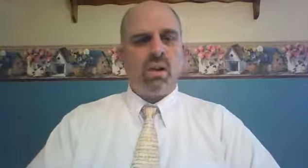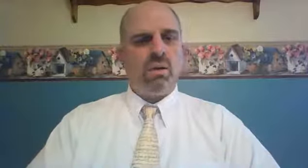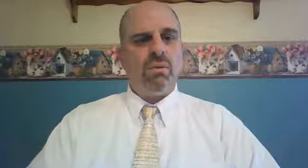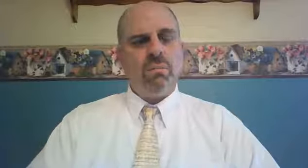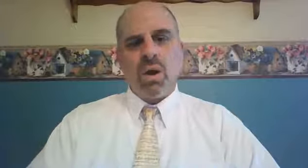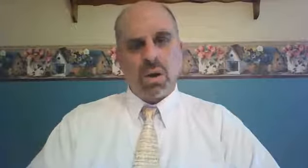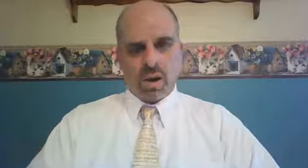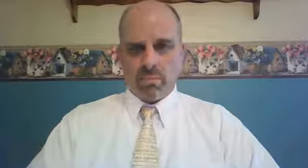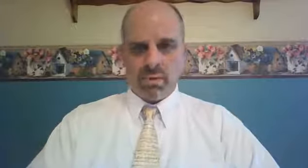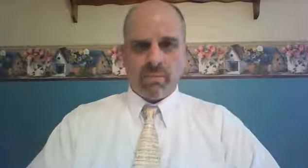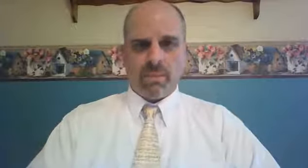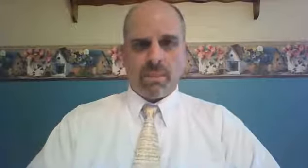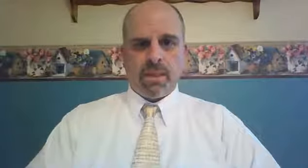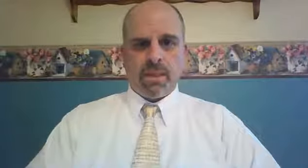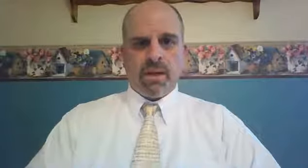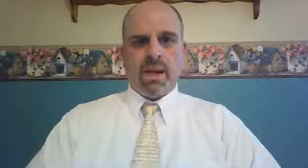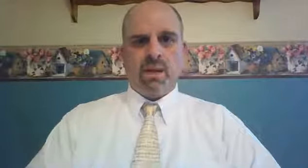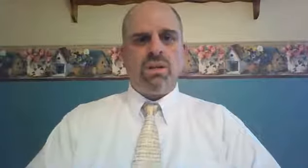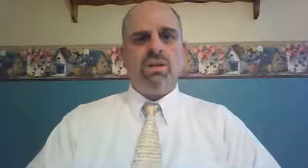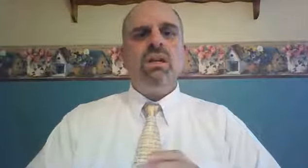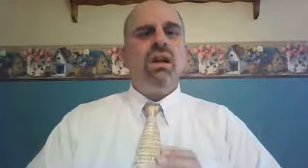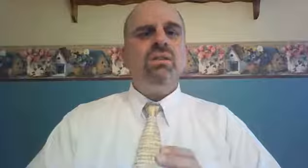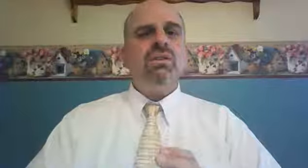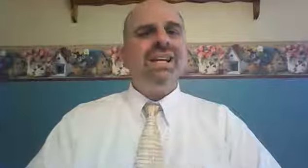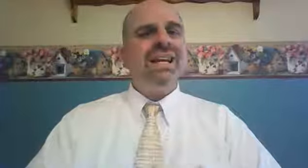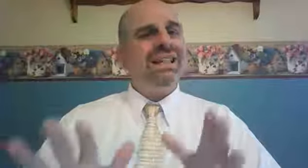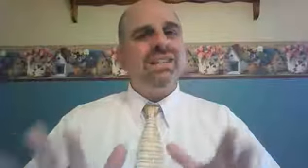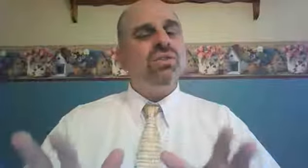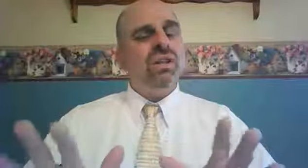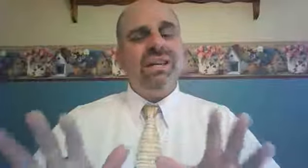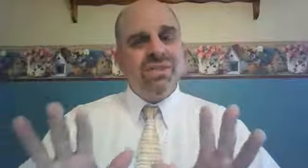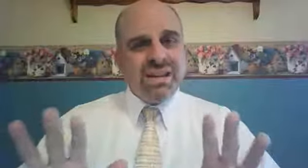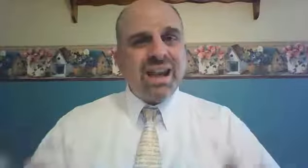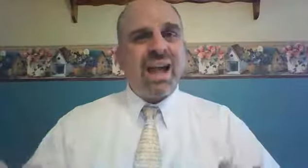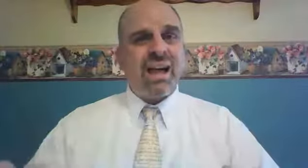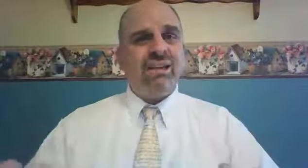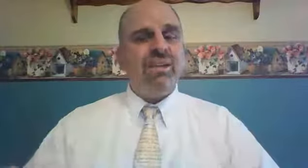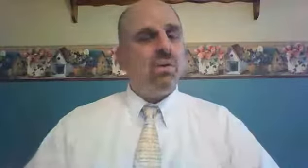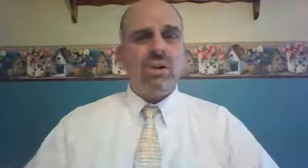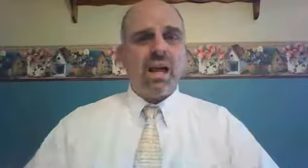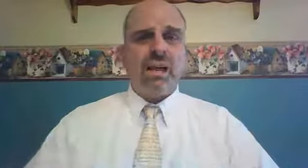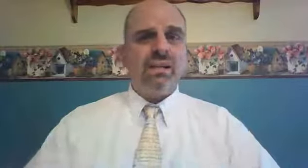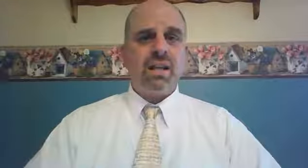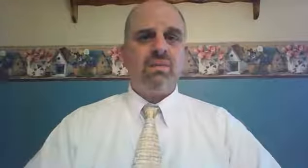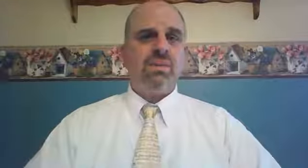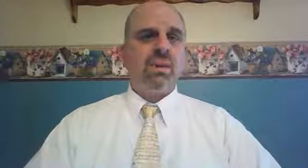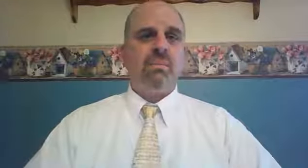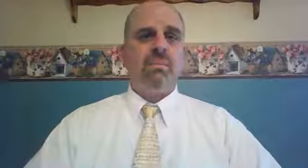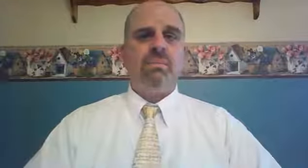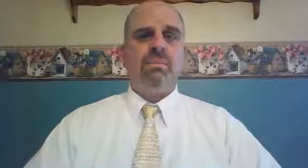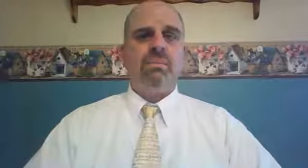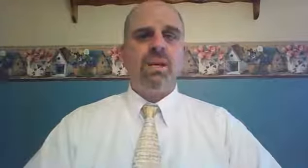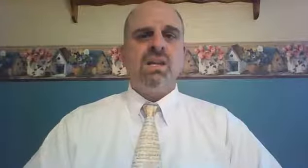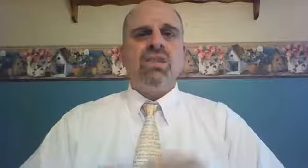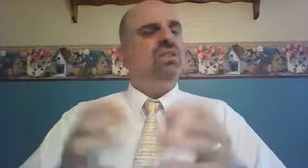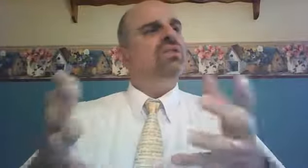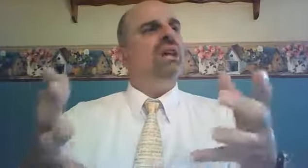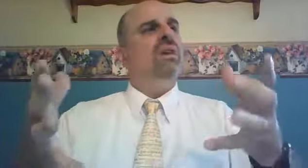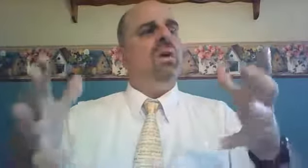of Moab. Now, you need to understand this is not what God intended for them. See, instead of